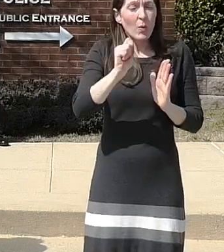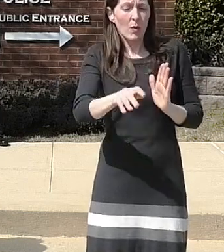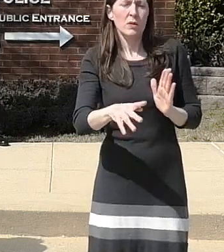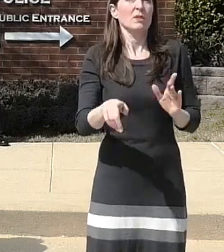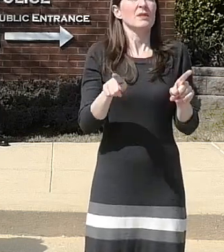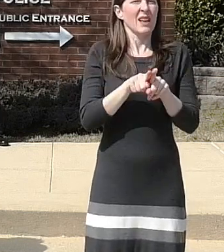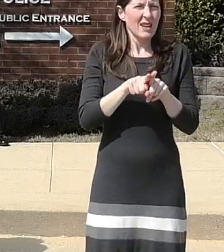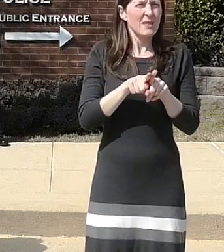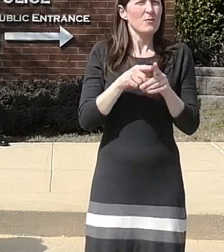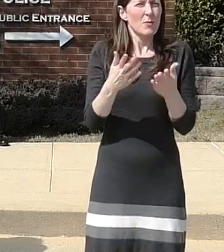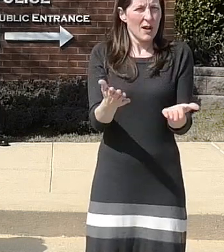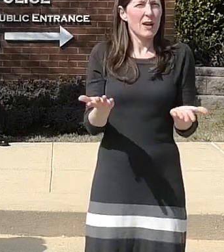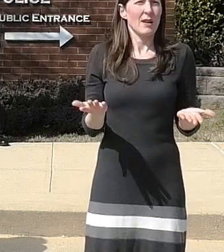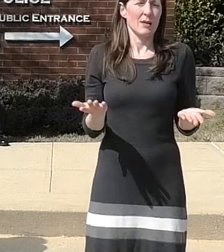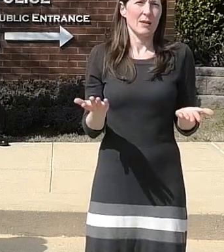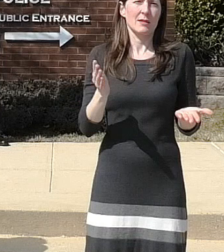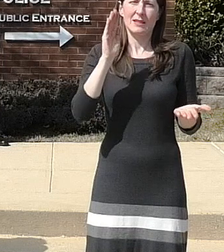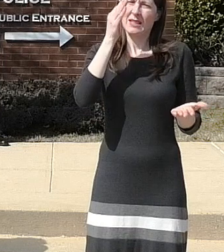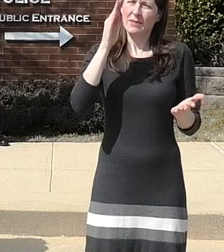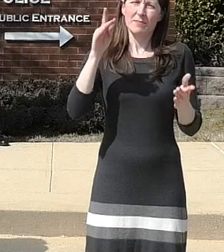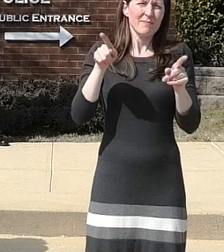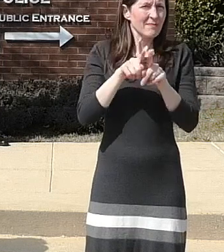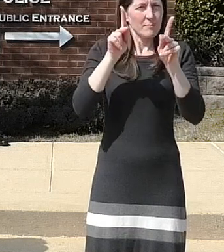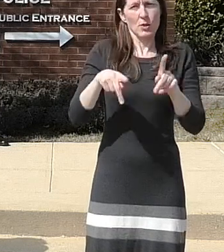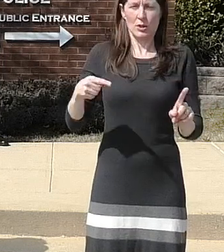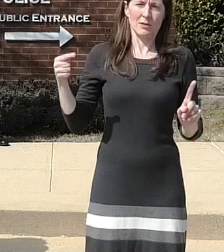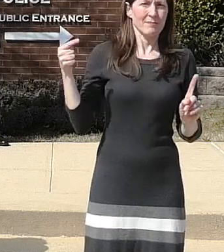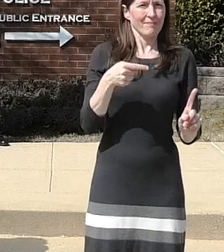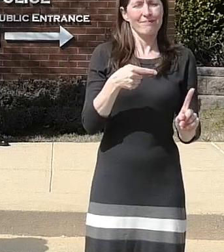pointed to the same person being involved